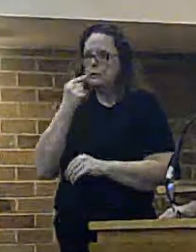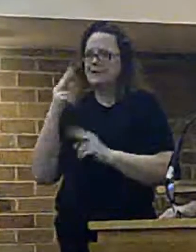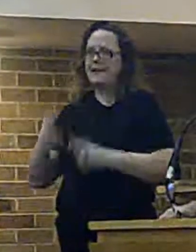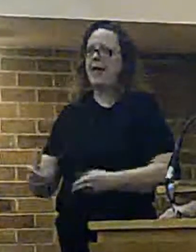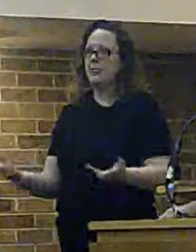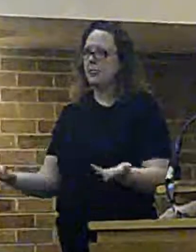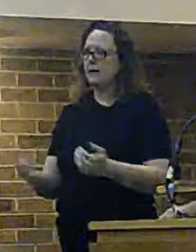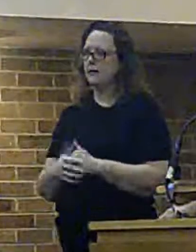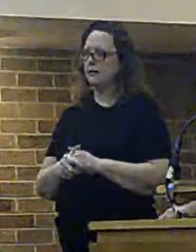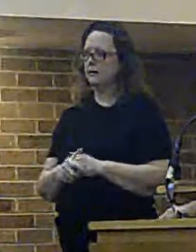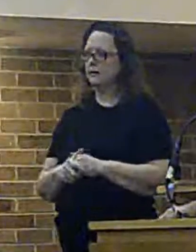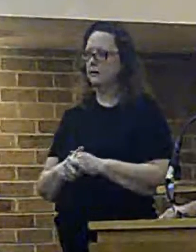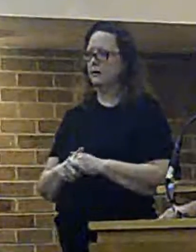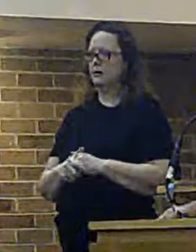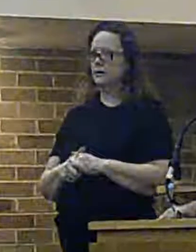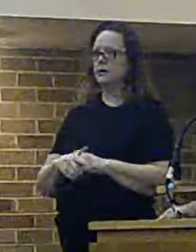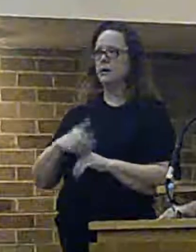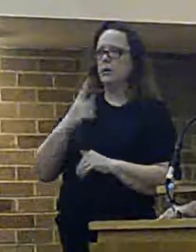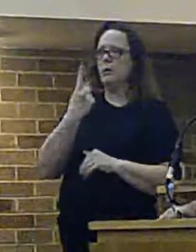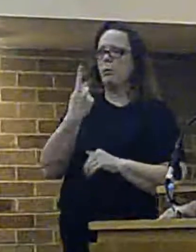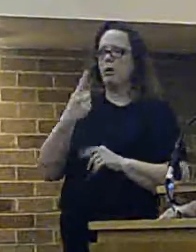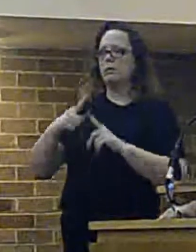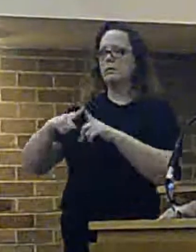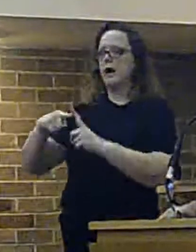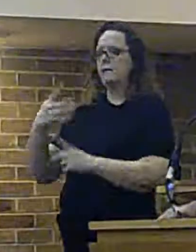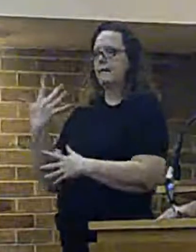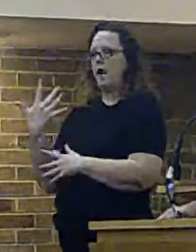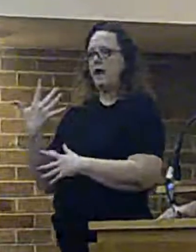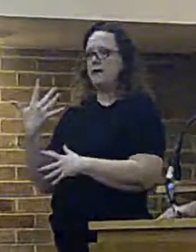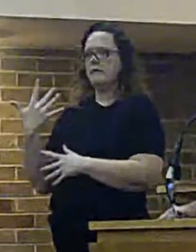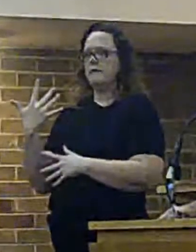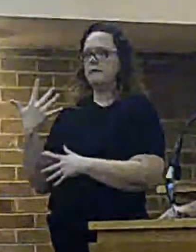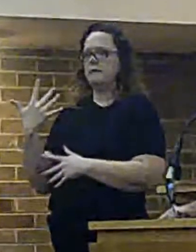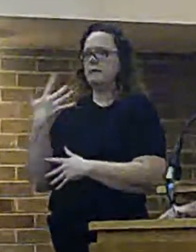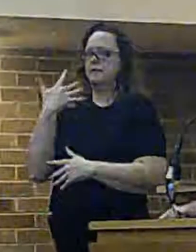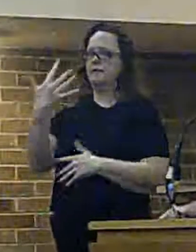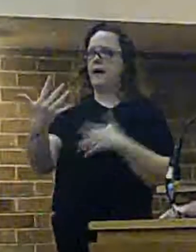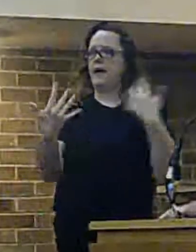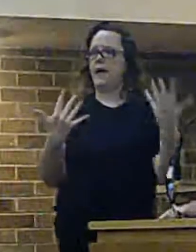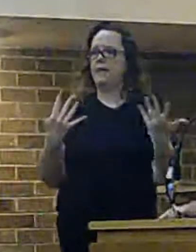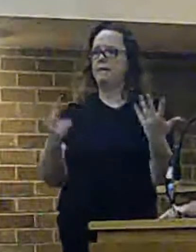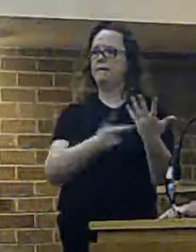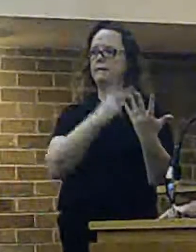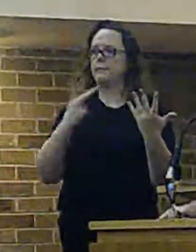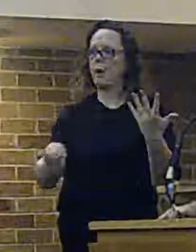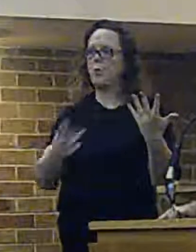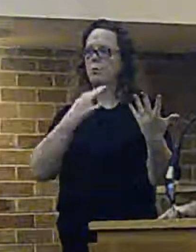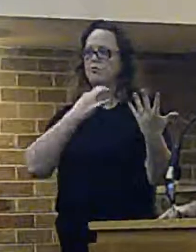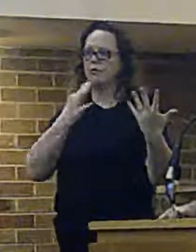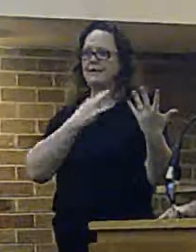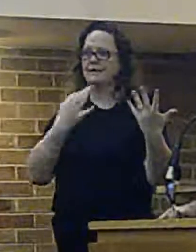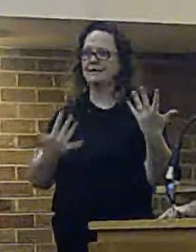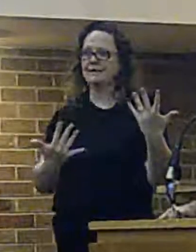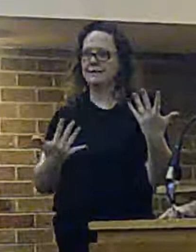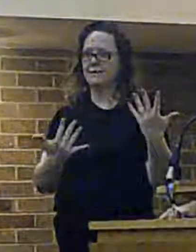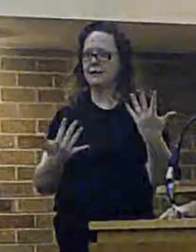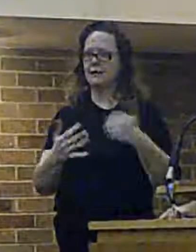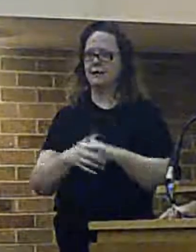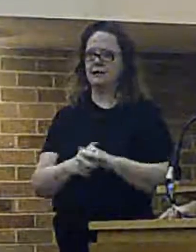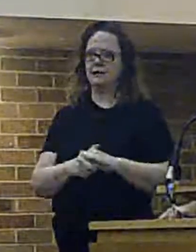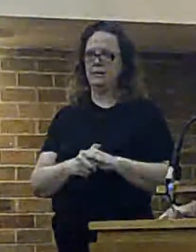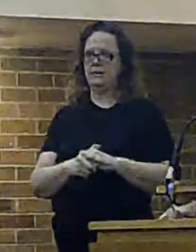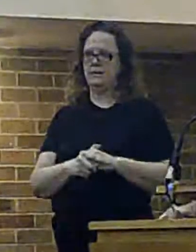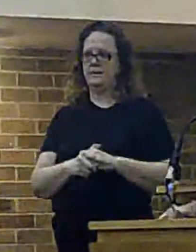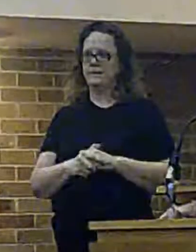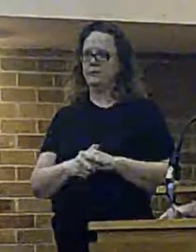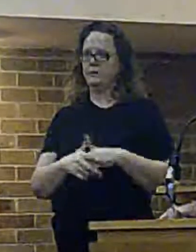the severest outcome. So one times five equals five for both areas. The risk is the same